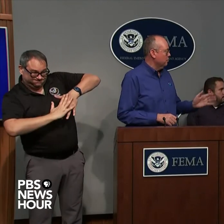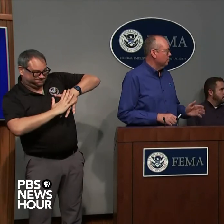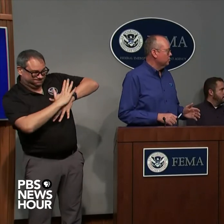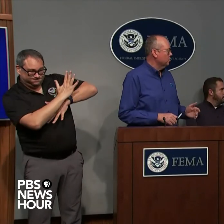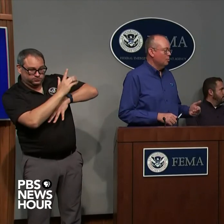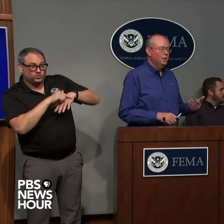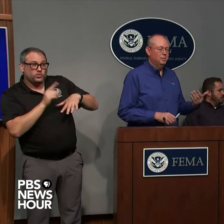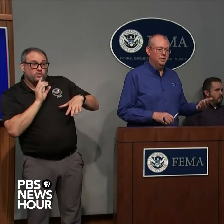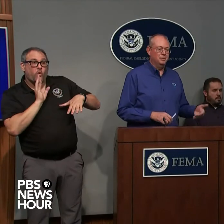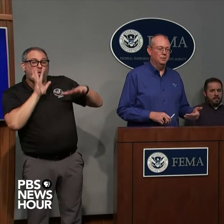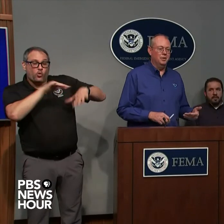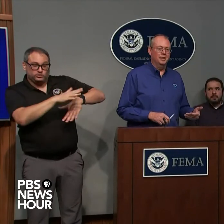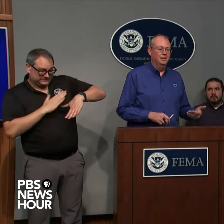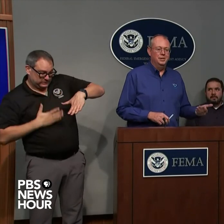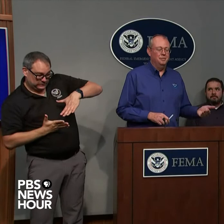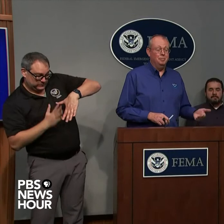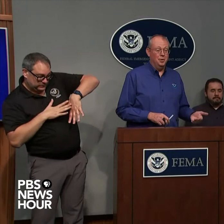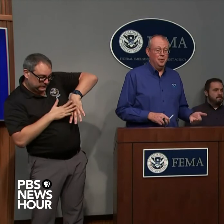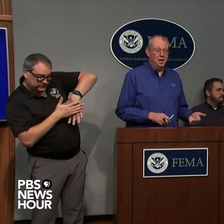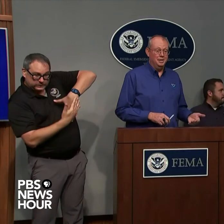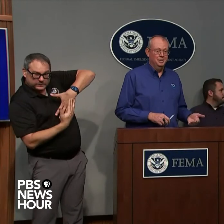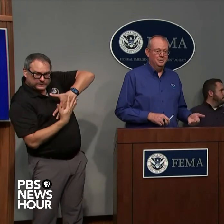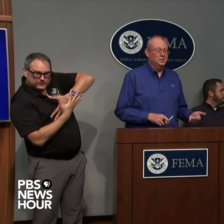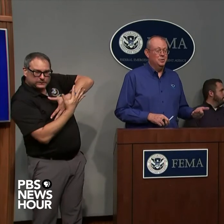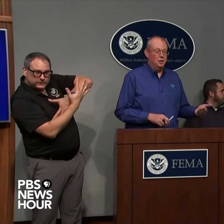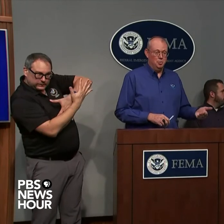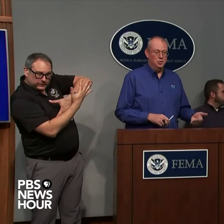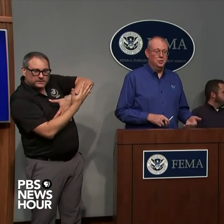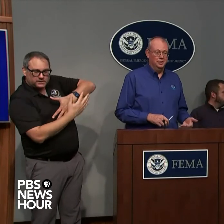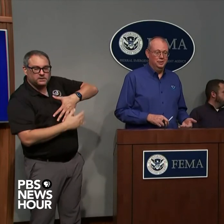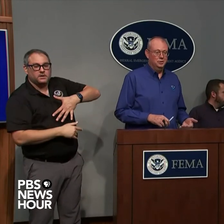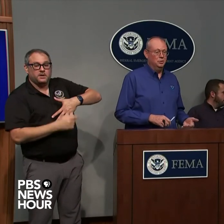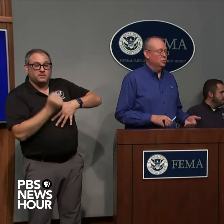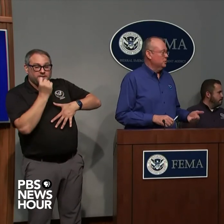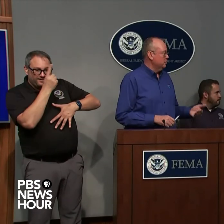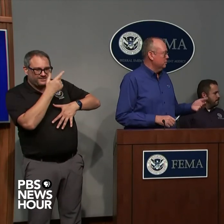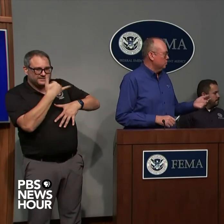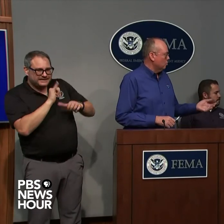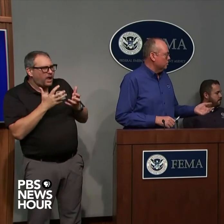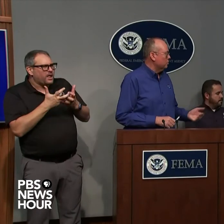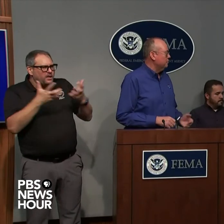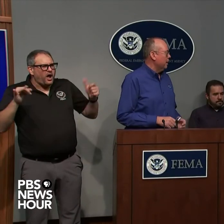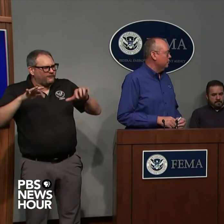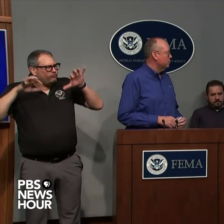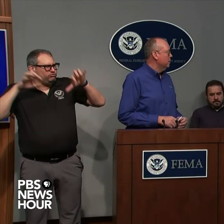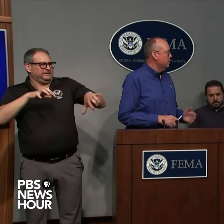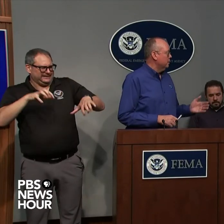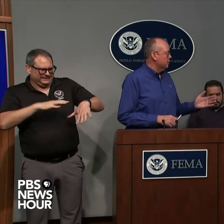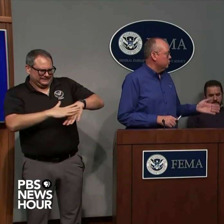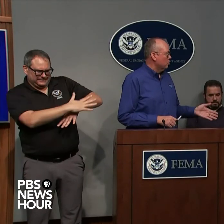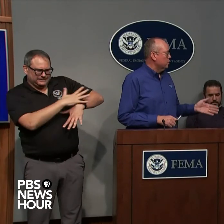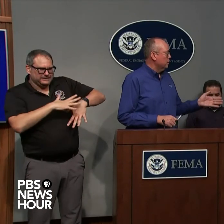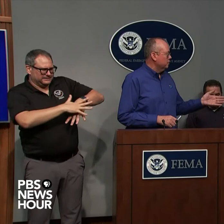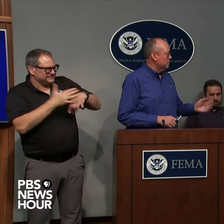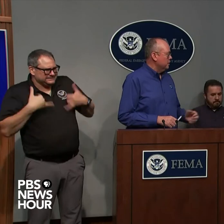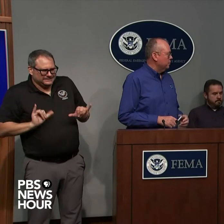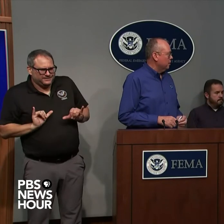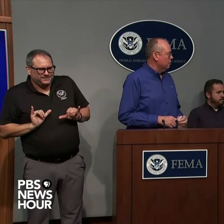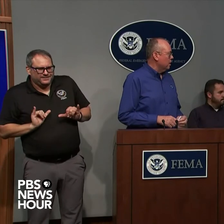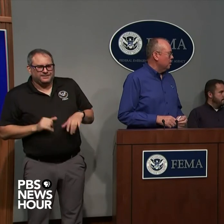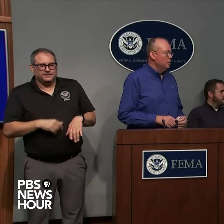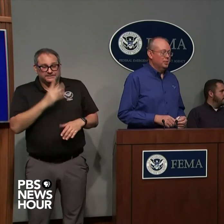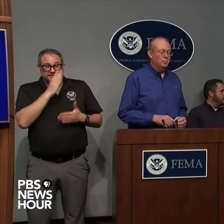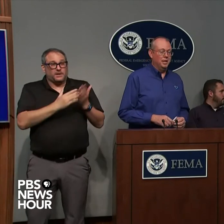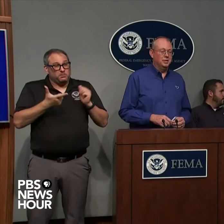they're staying a tropical storm but here's the thing development or not it's still a lot of moisture so you'll see some storm surge values in Georgia into